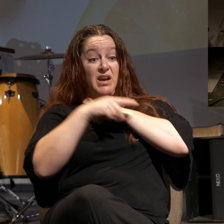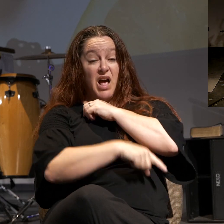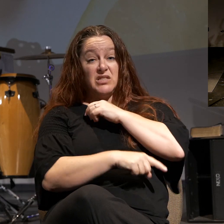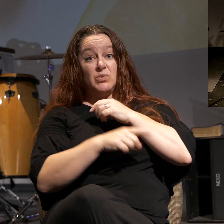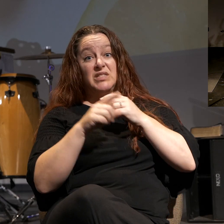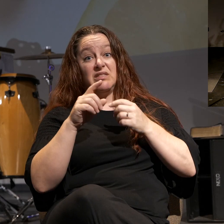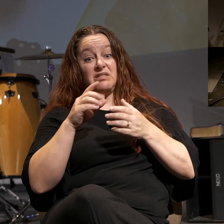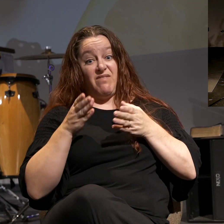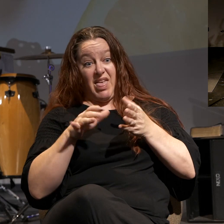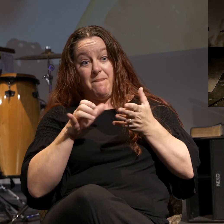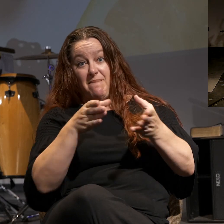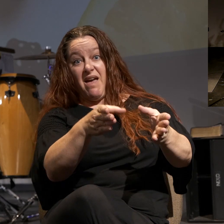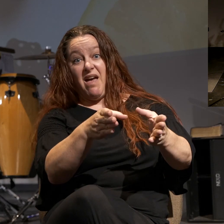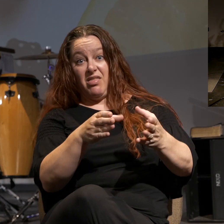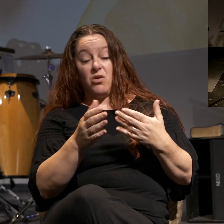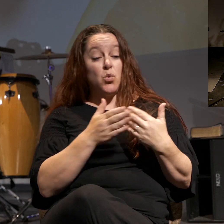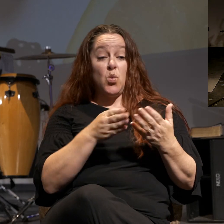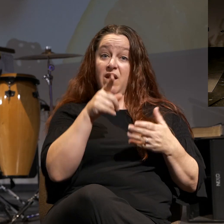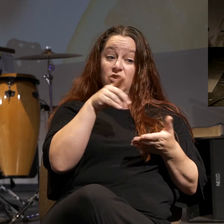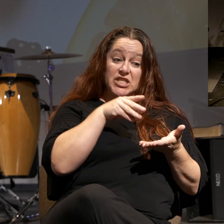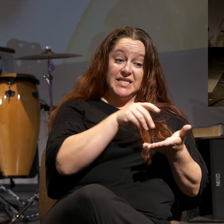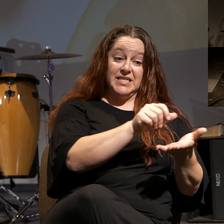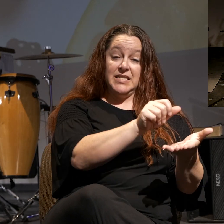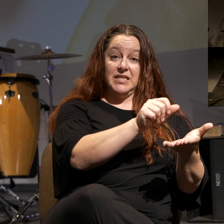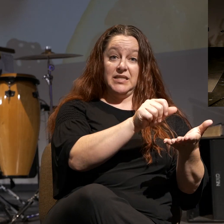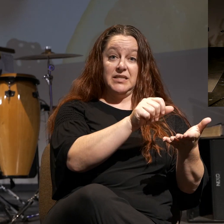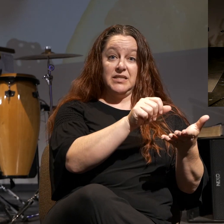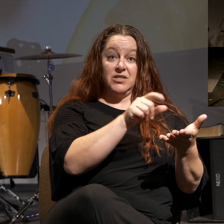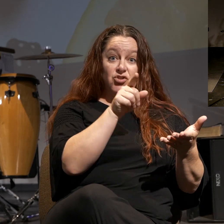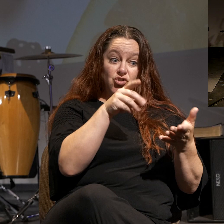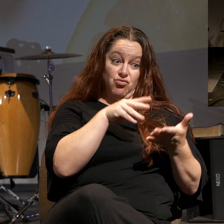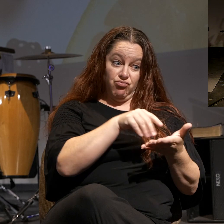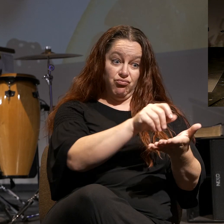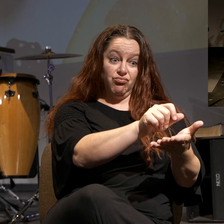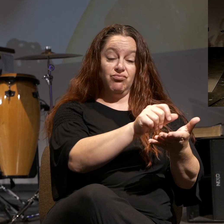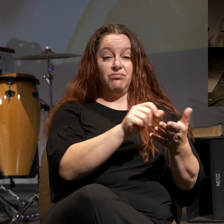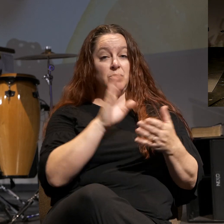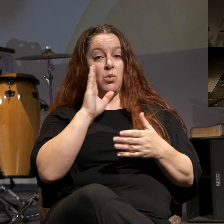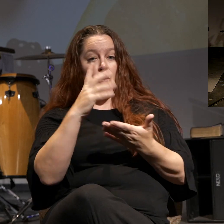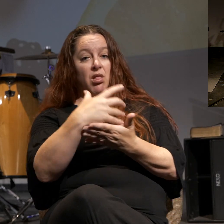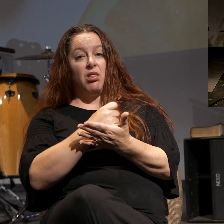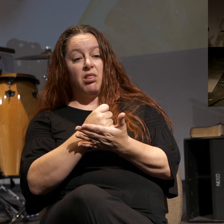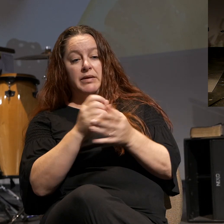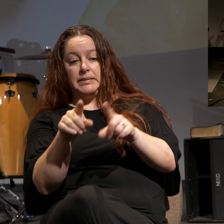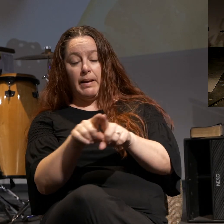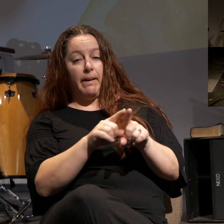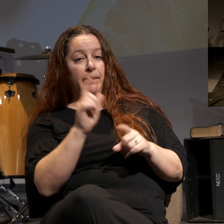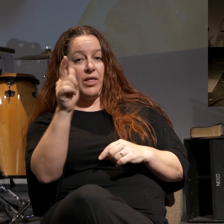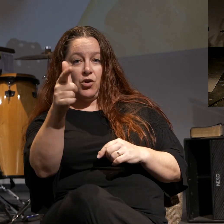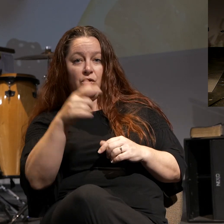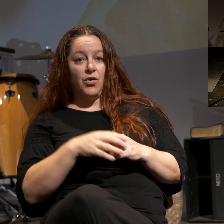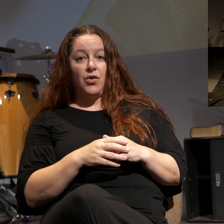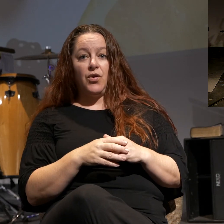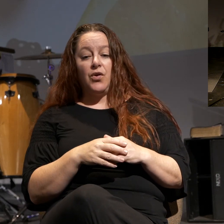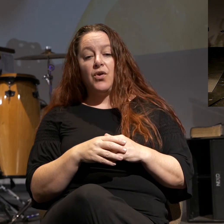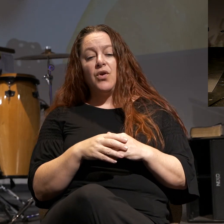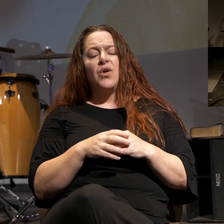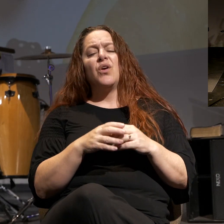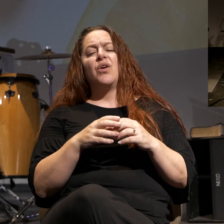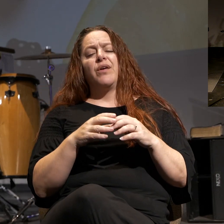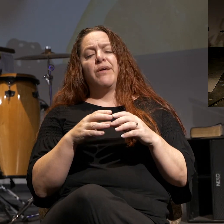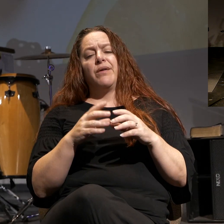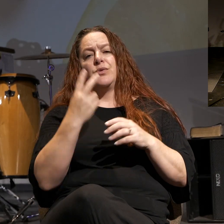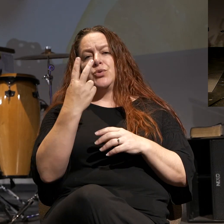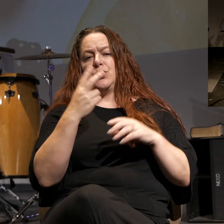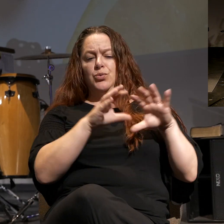or the seeds that you are sowing. And it's very clear. In fact, he goes on to describe that there's basically two sets